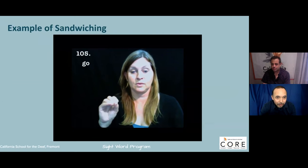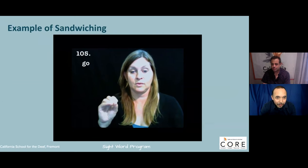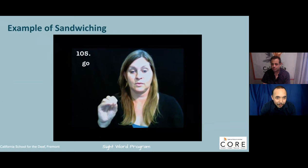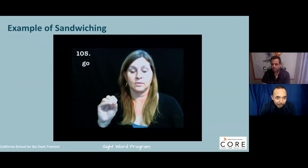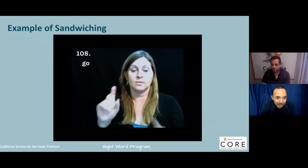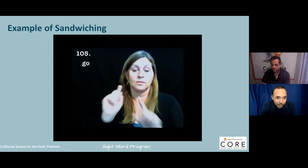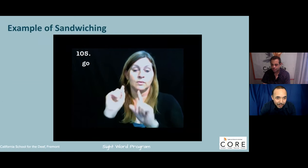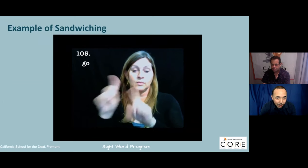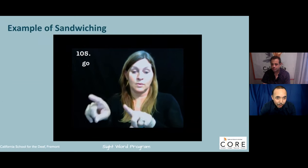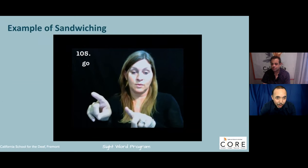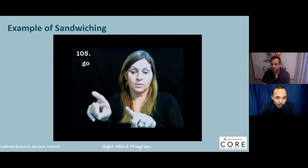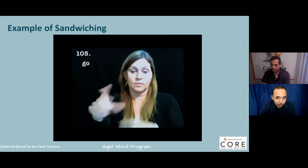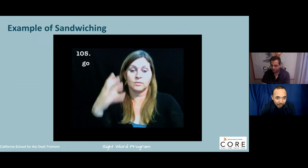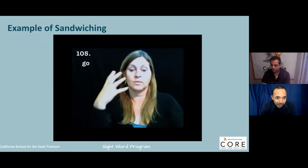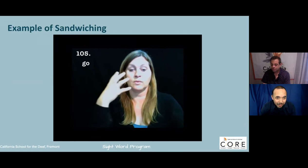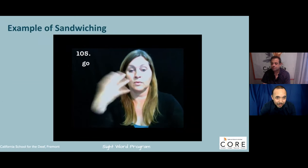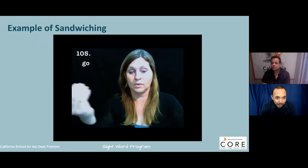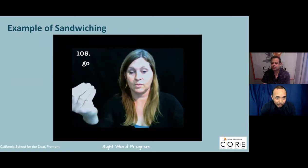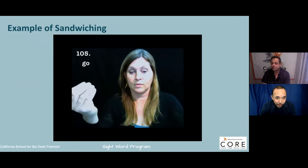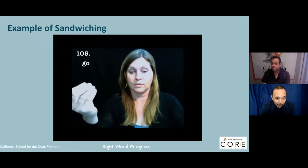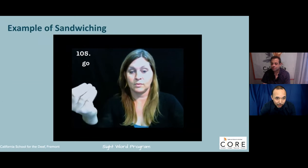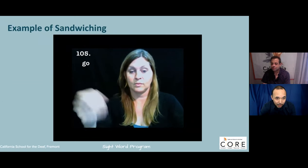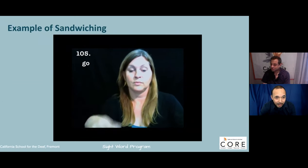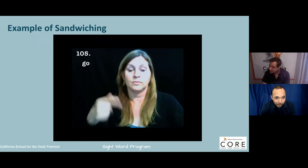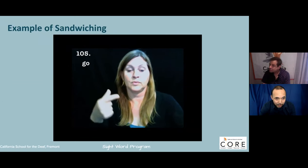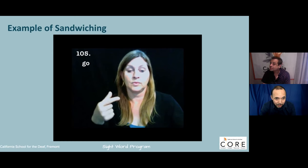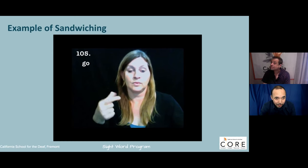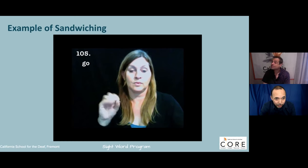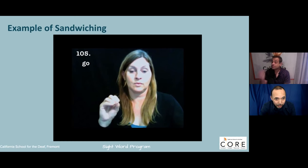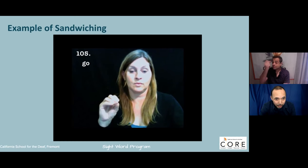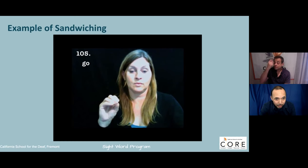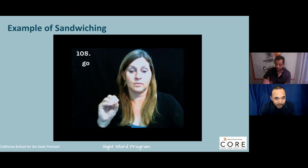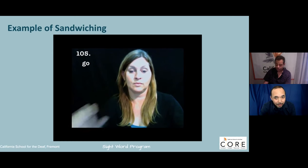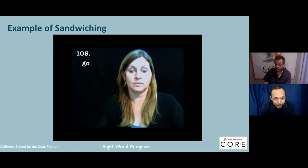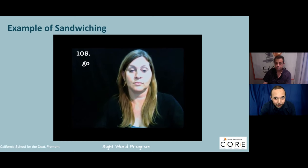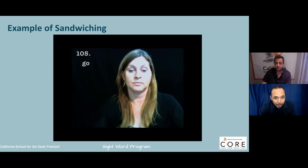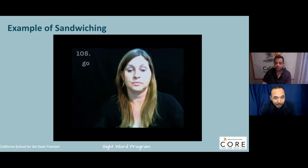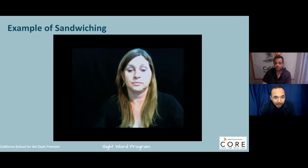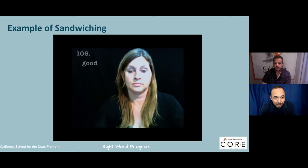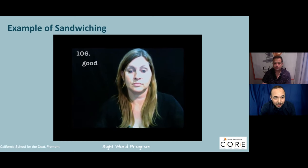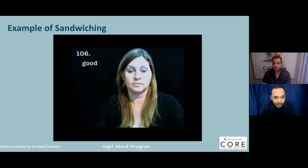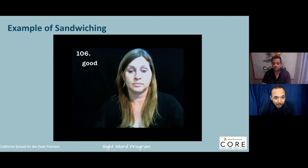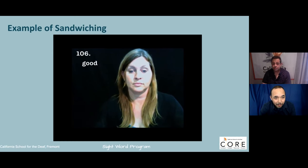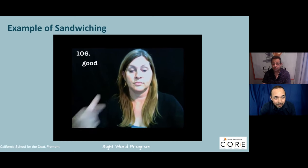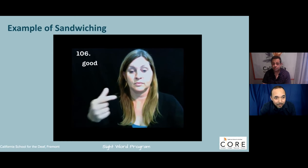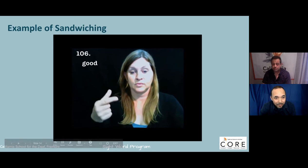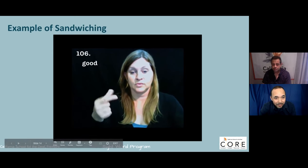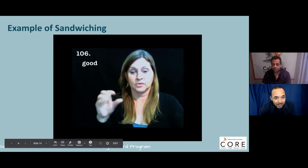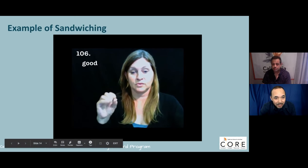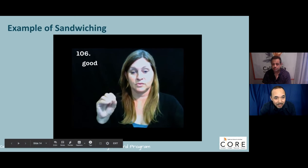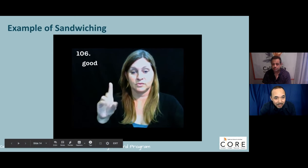So here's much, and now go, the sign for go, another sign for go, and the fingerspelling G-O.